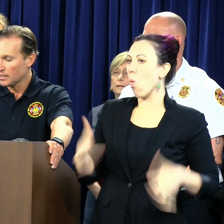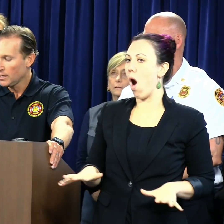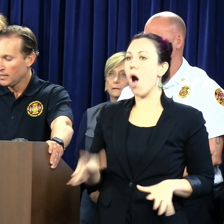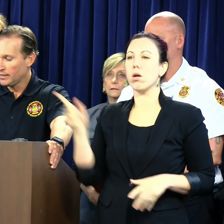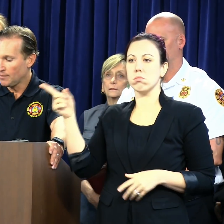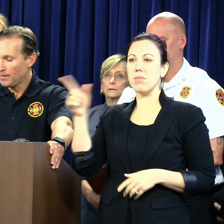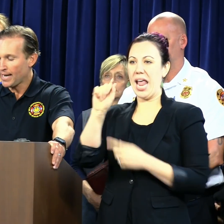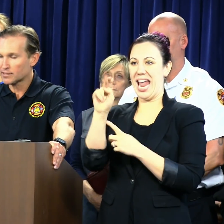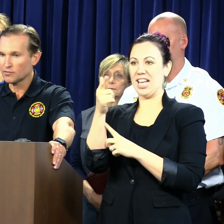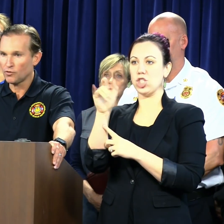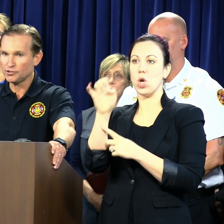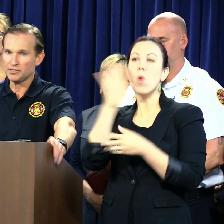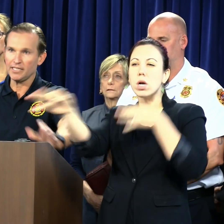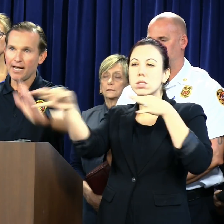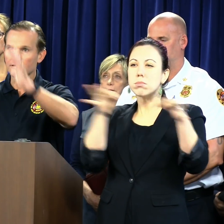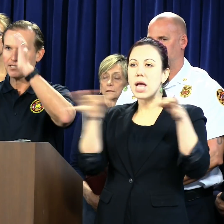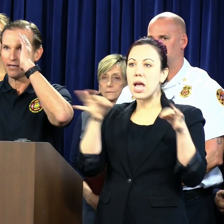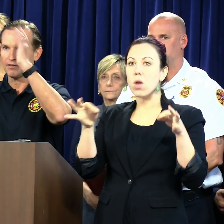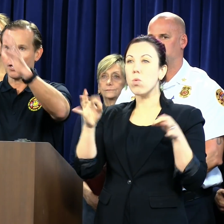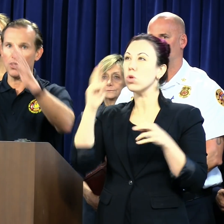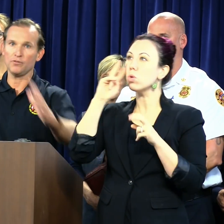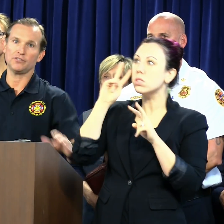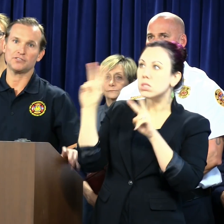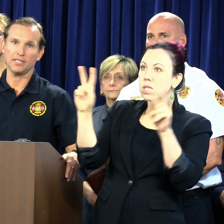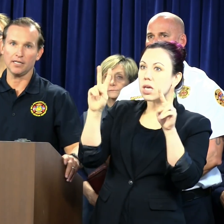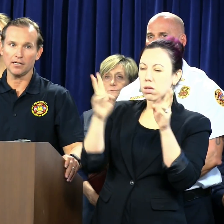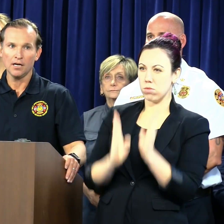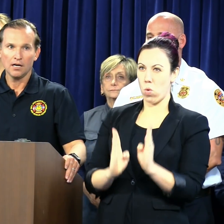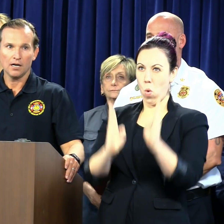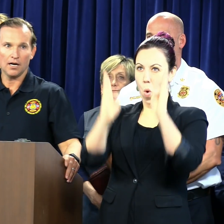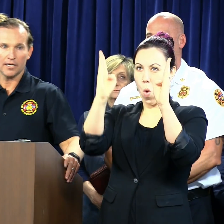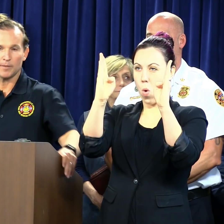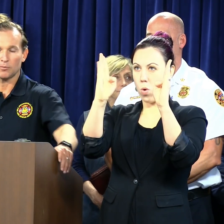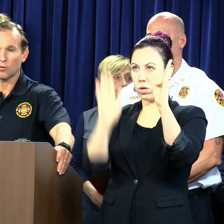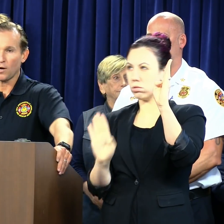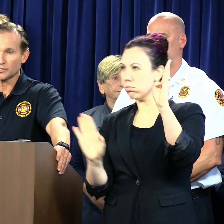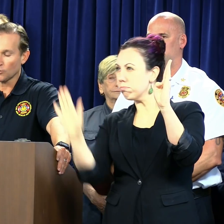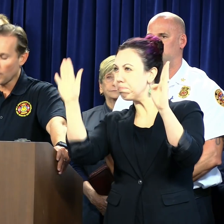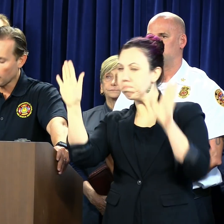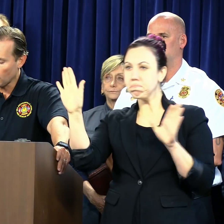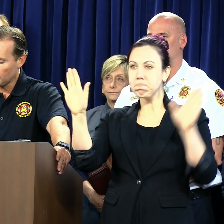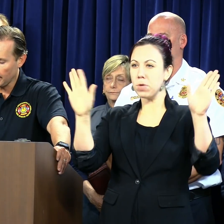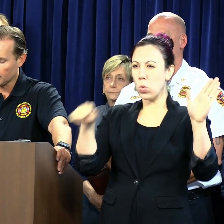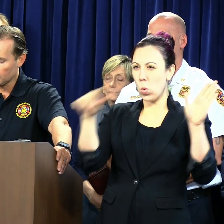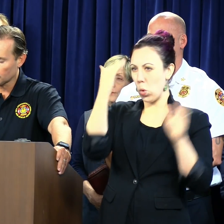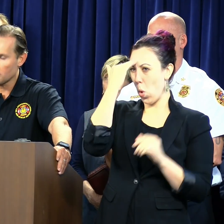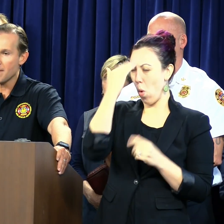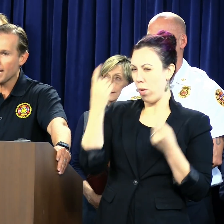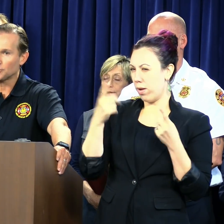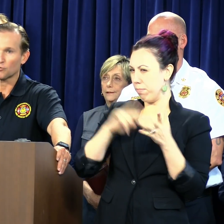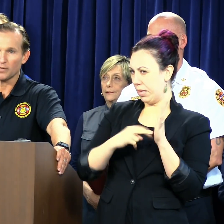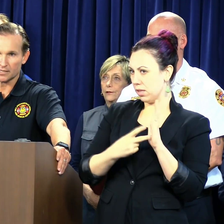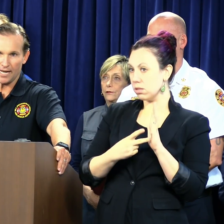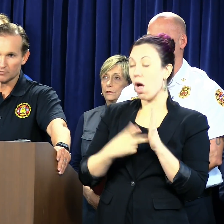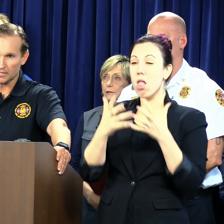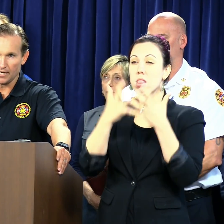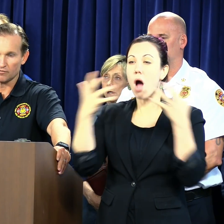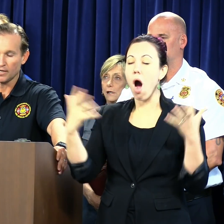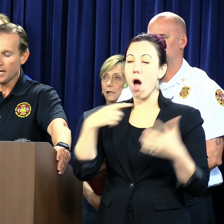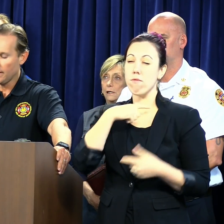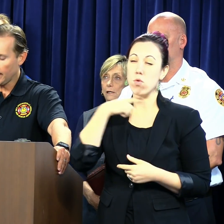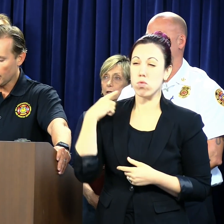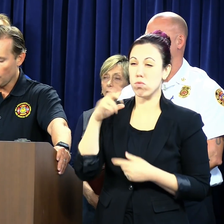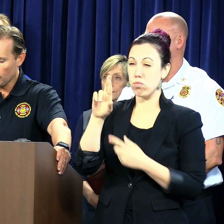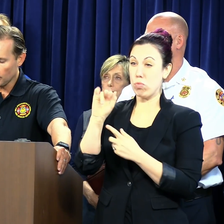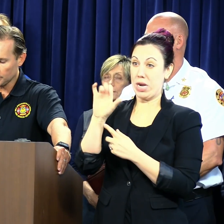in a few minutes, the impacts of what you see outside of the cone that you're seeing as people are watching their weather updates. There's major risk outside